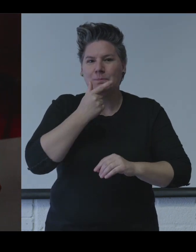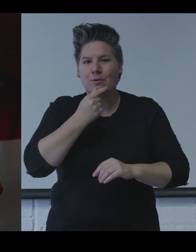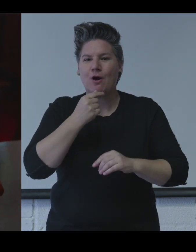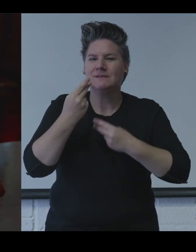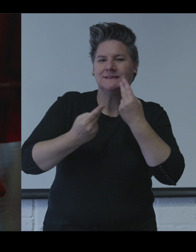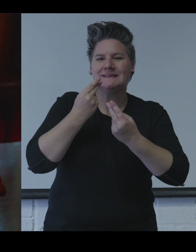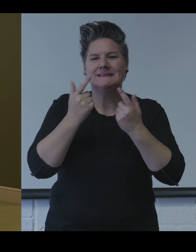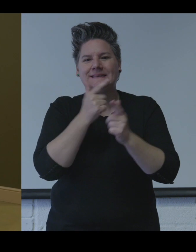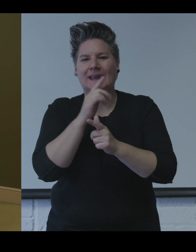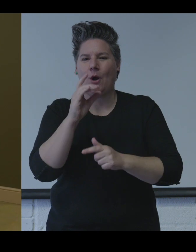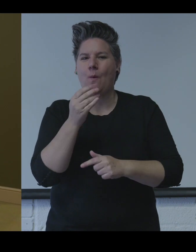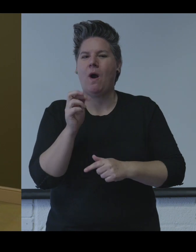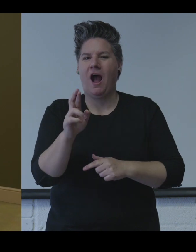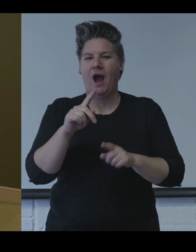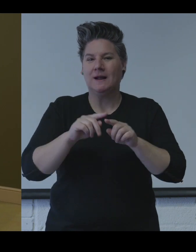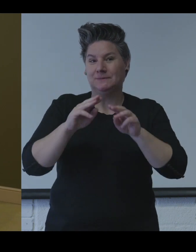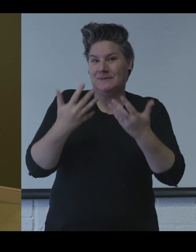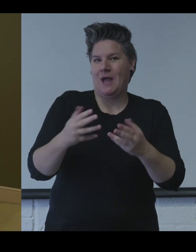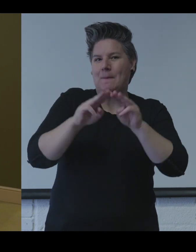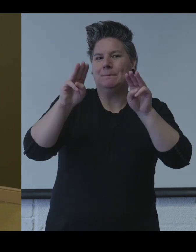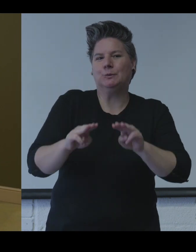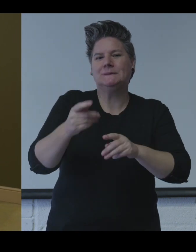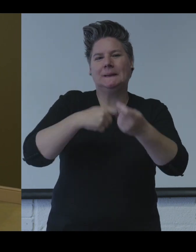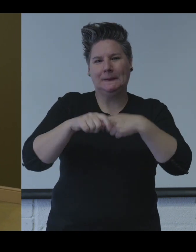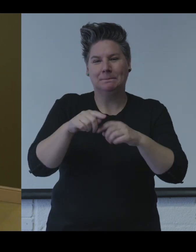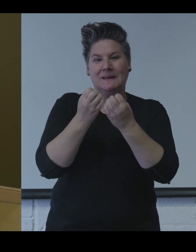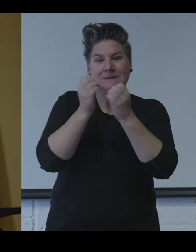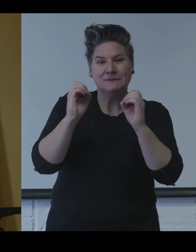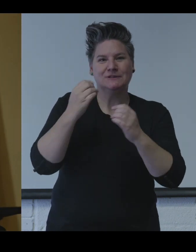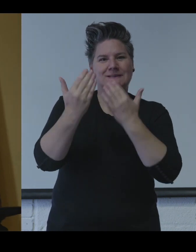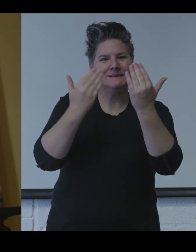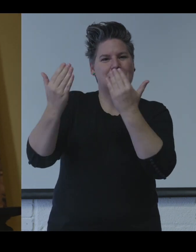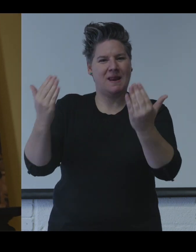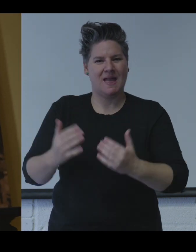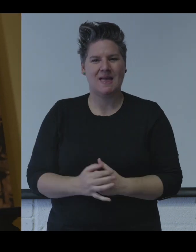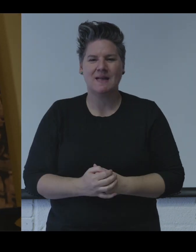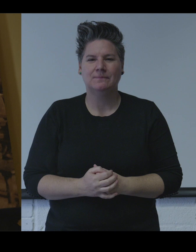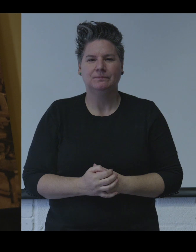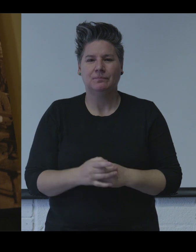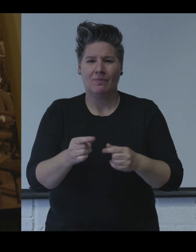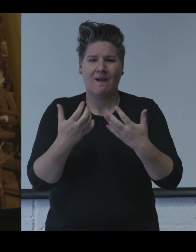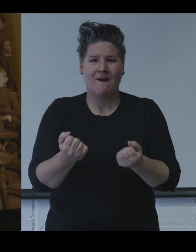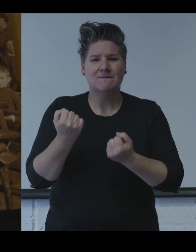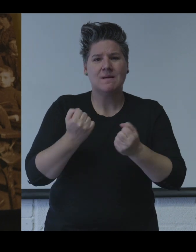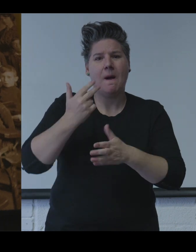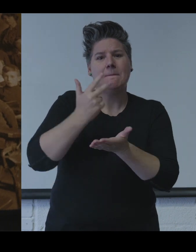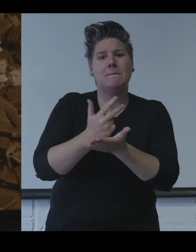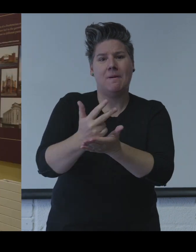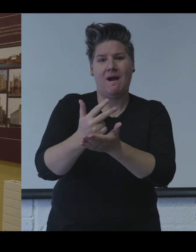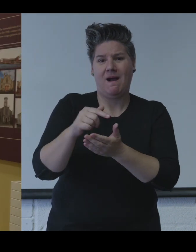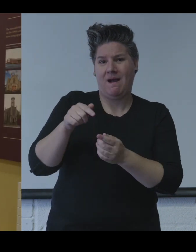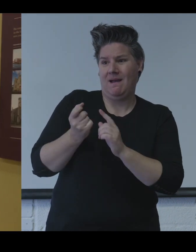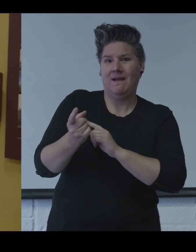and the Bluecoat School behind the church, which was established in 1773 to educate boys who sang in the choir